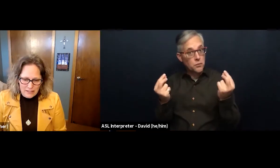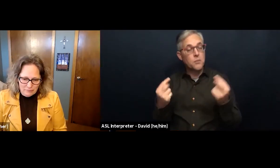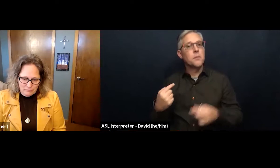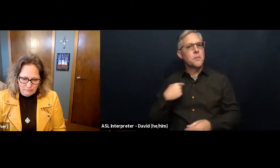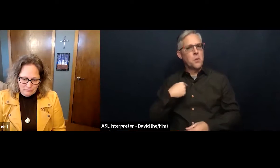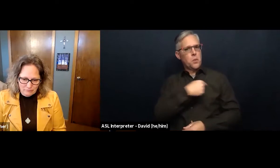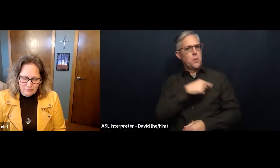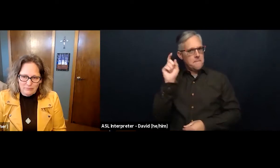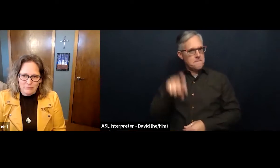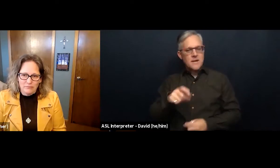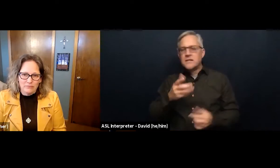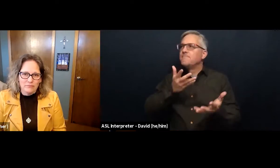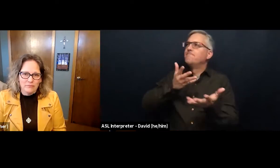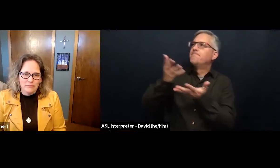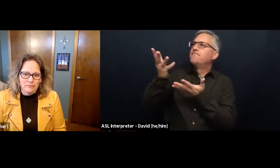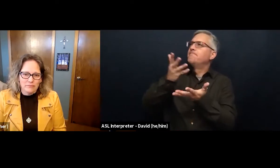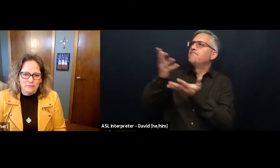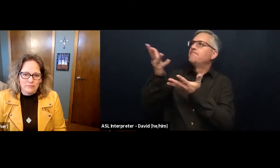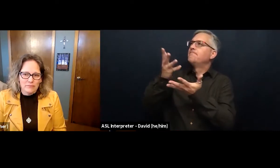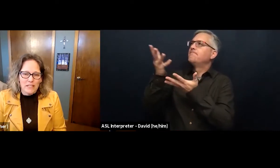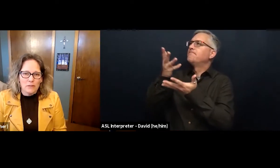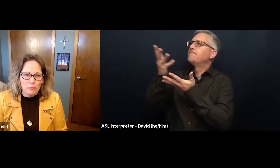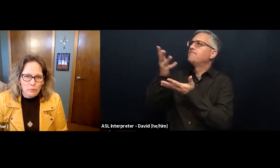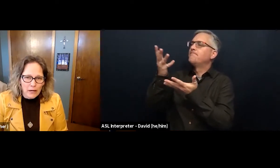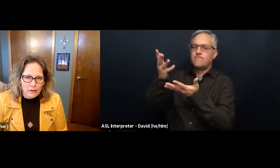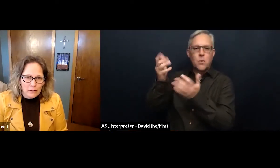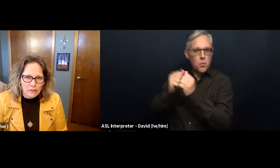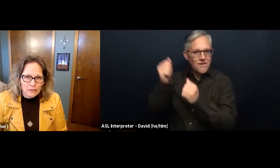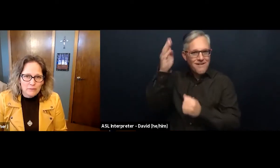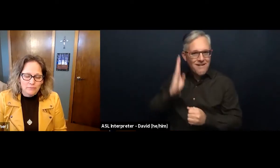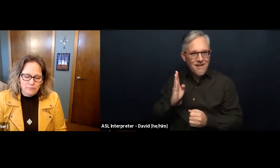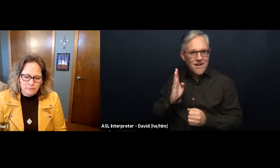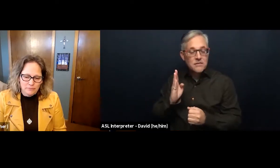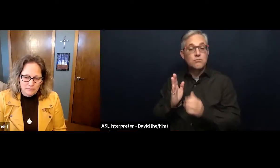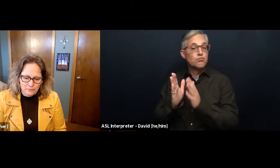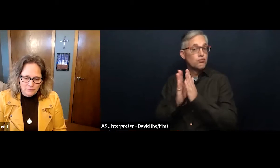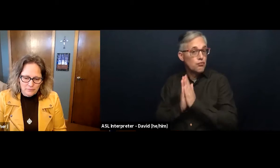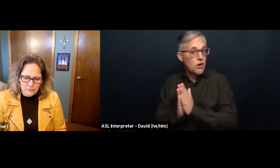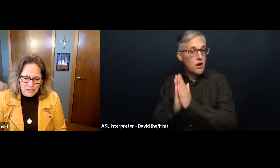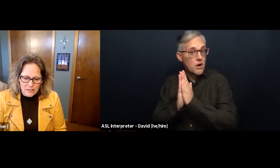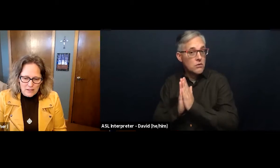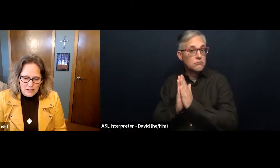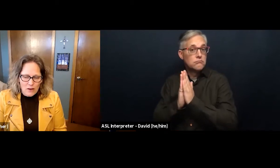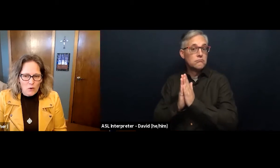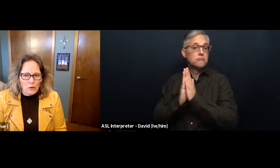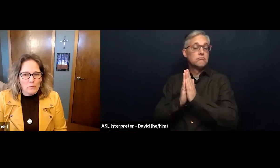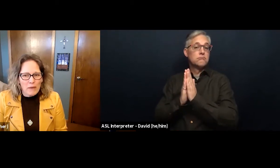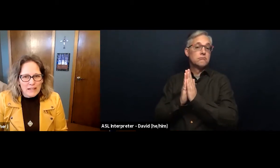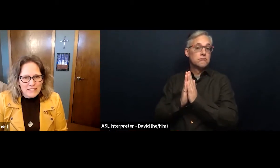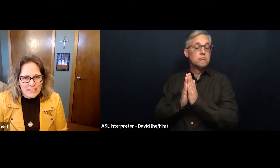in prayer or meditating